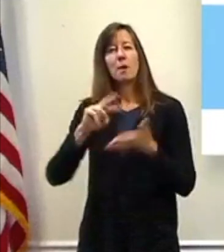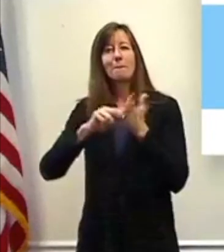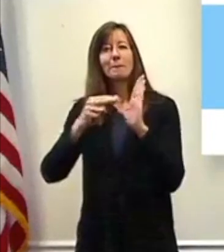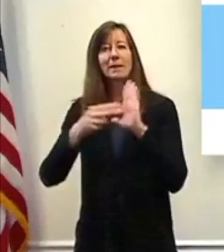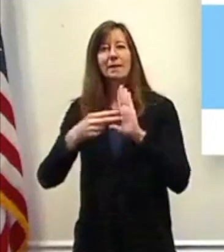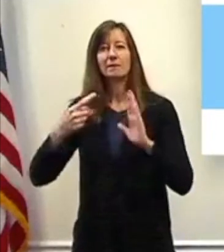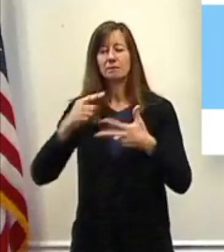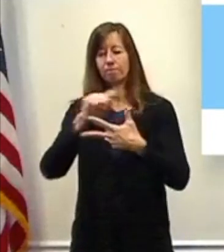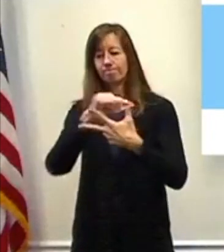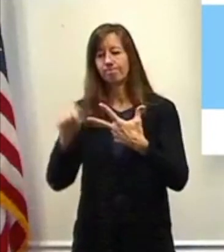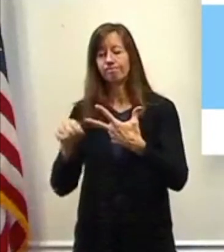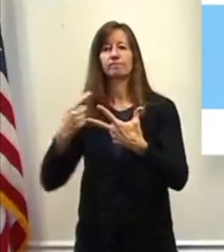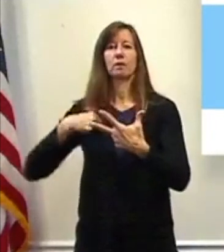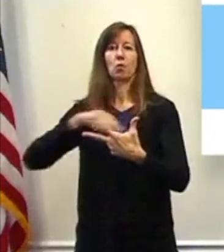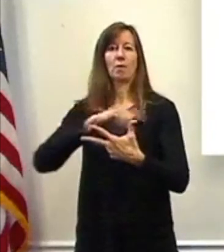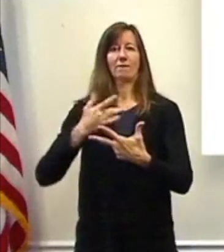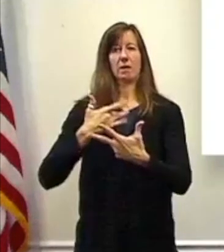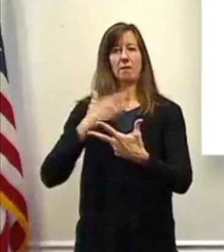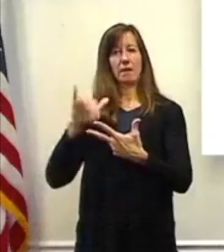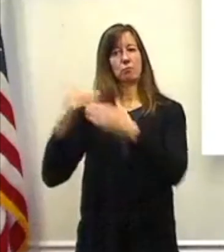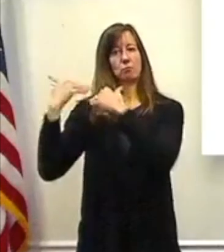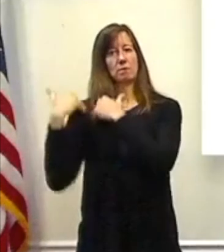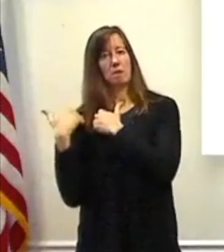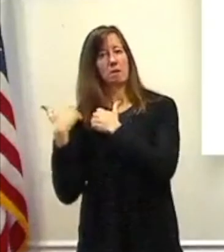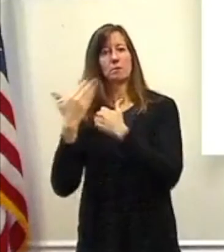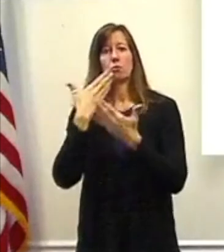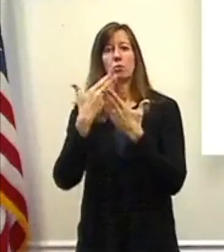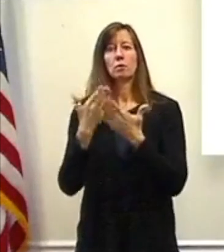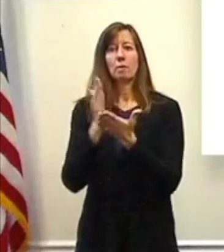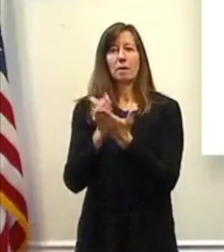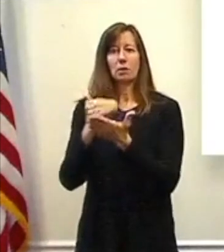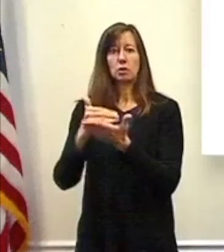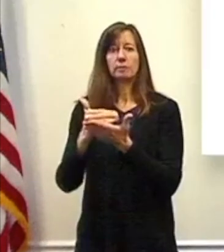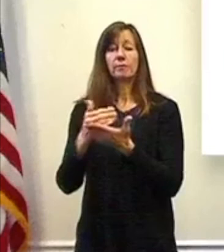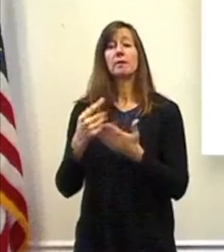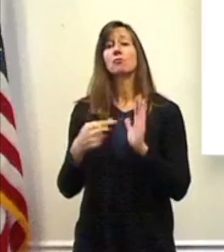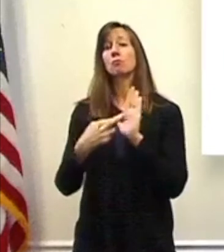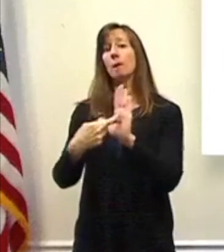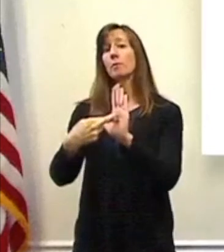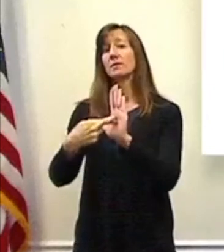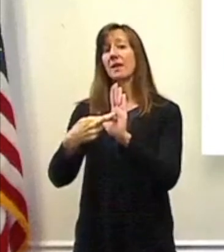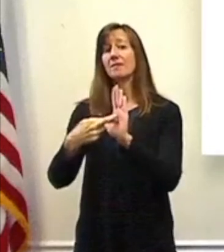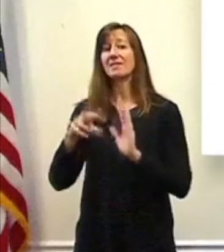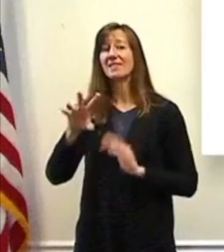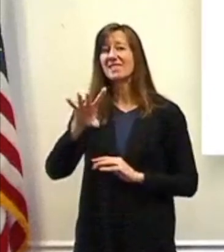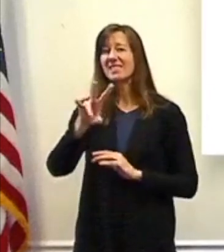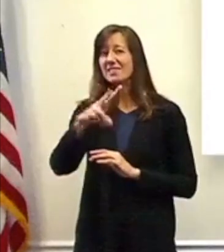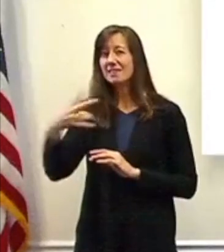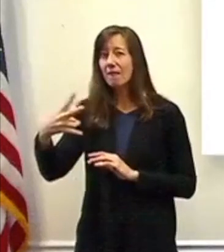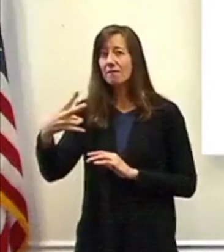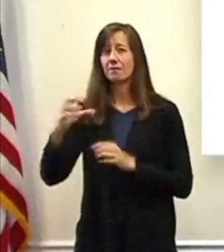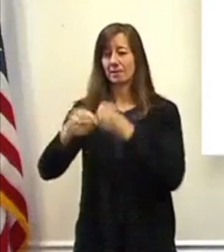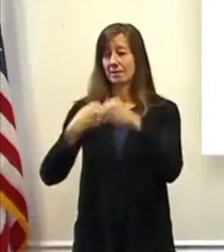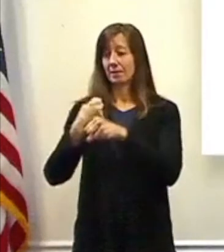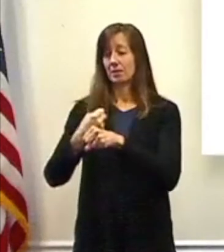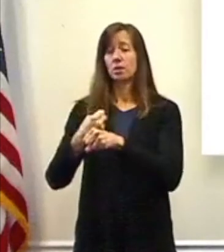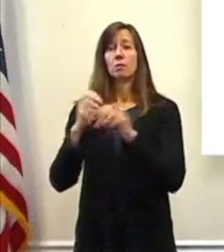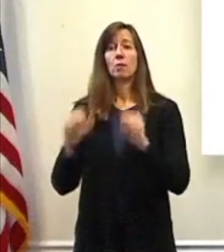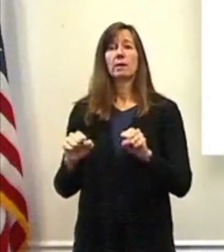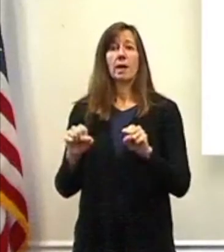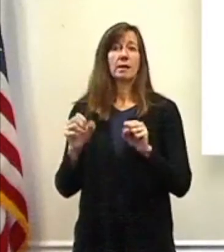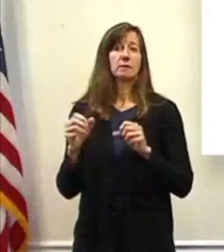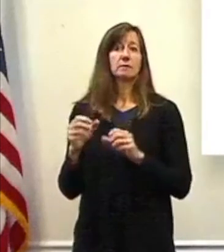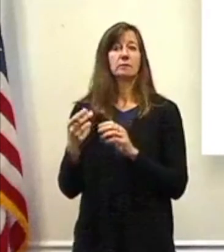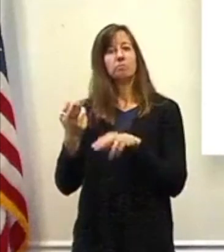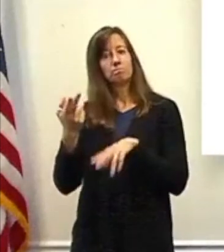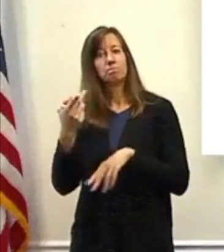and prudent budget. This represents for us the seventh consecutive year that we've been able to provide a tax levy reduction. Again, I am not